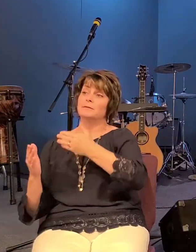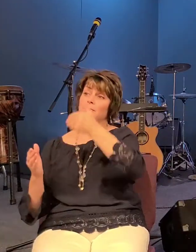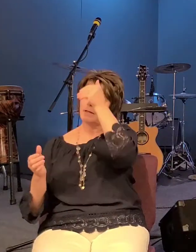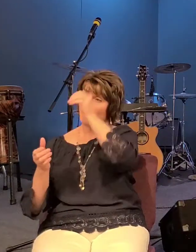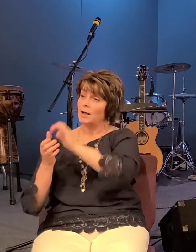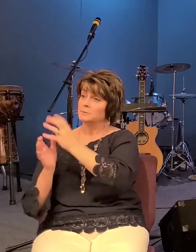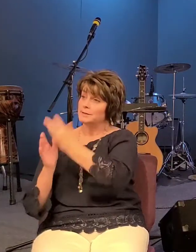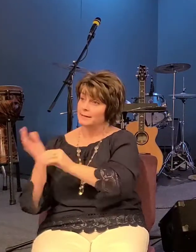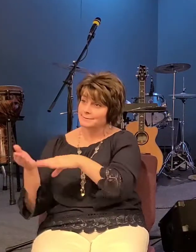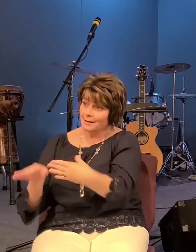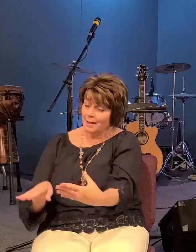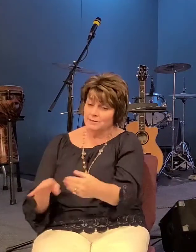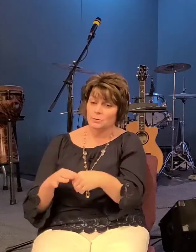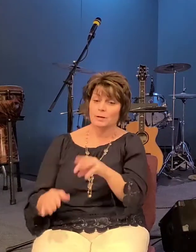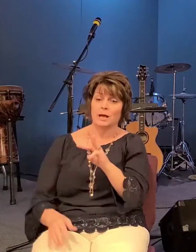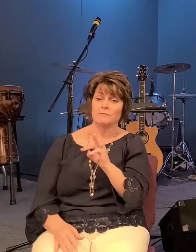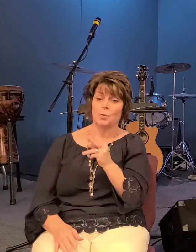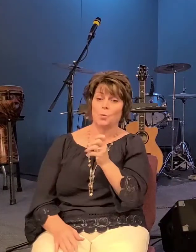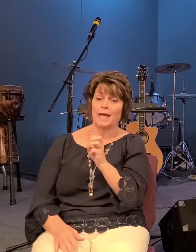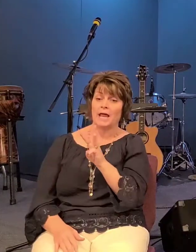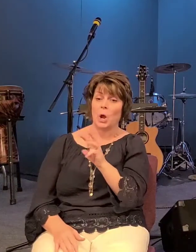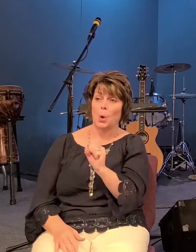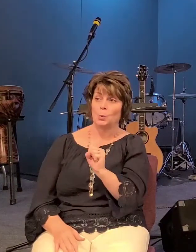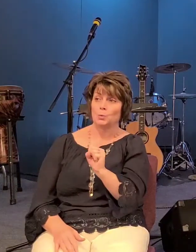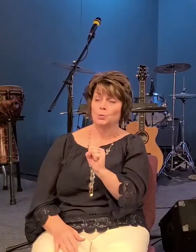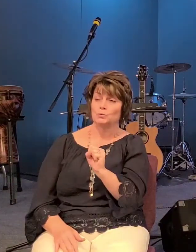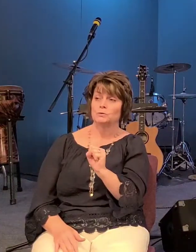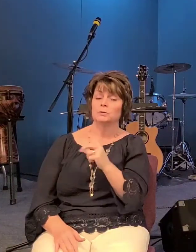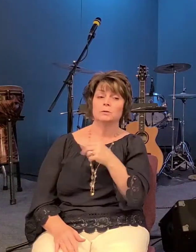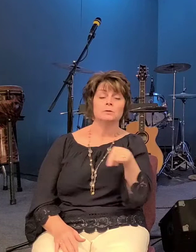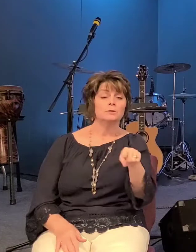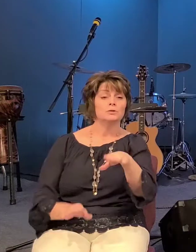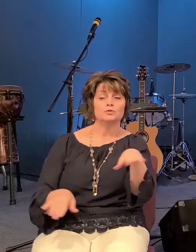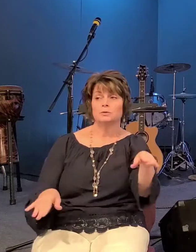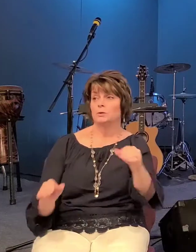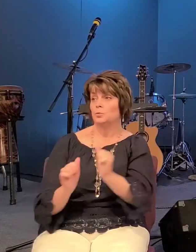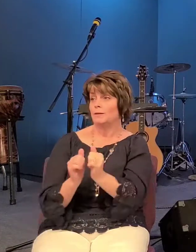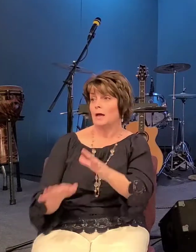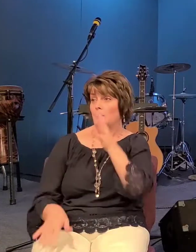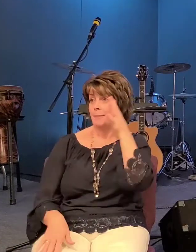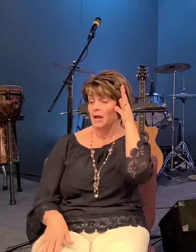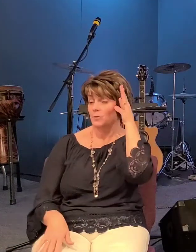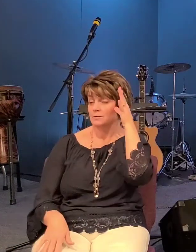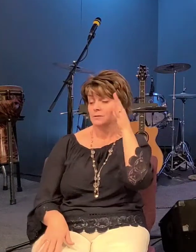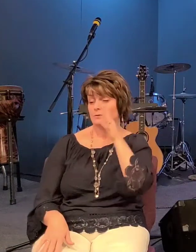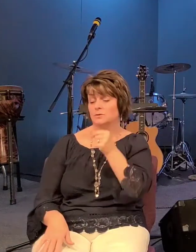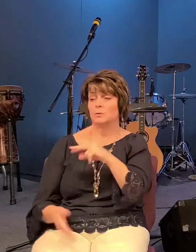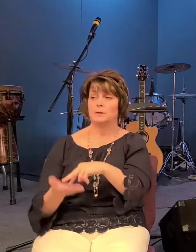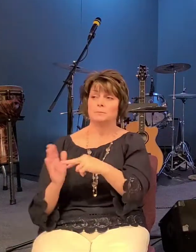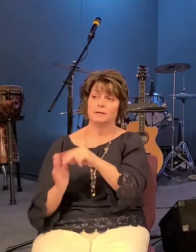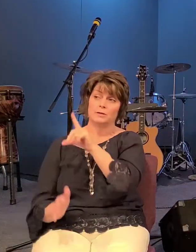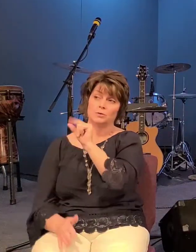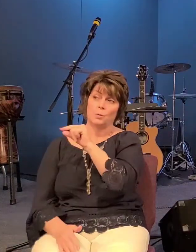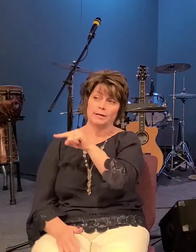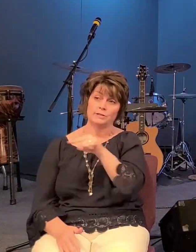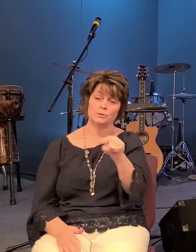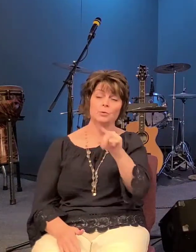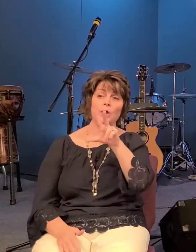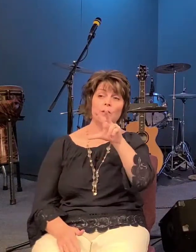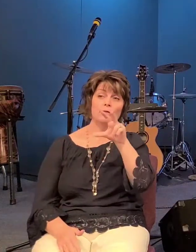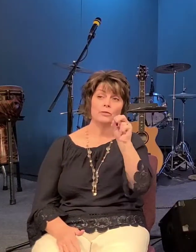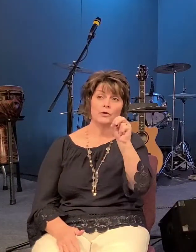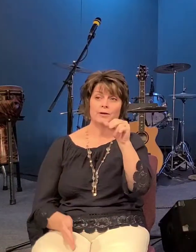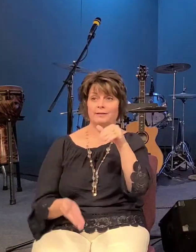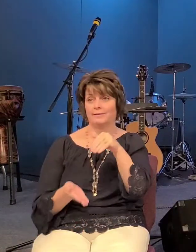start calculating that number could be anywhere between 20 and 30 000 people